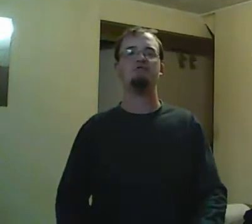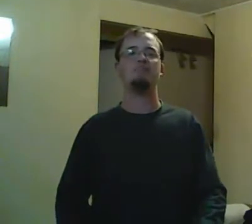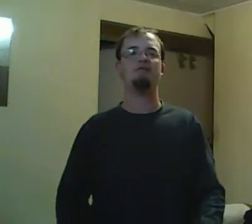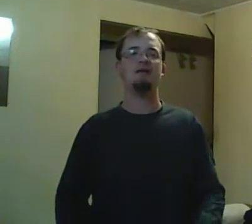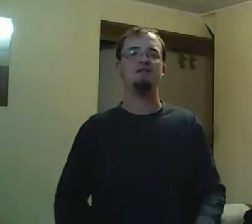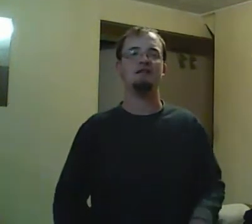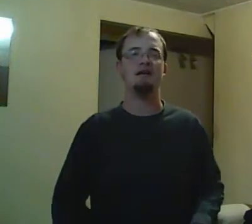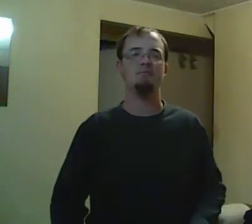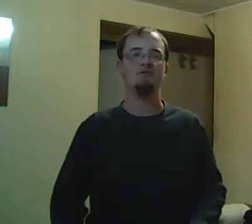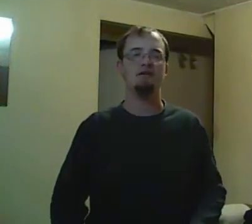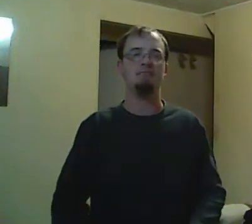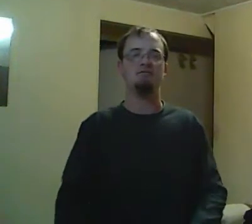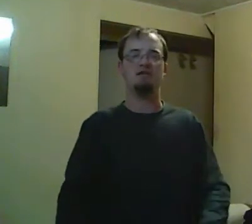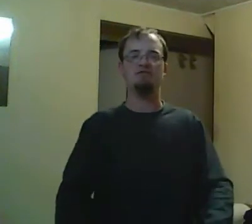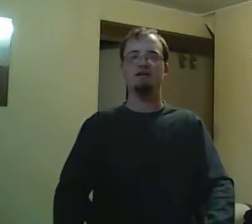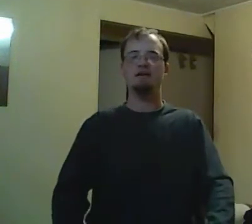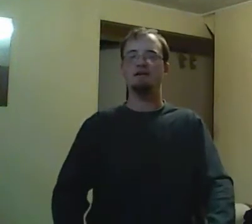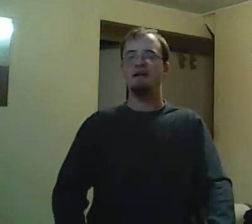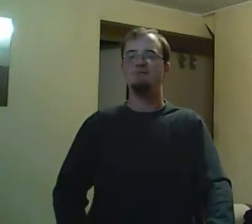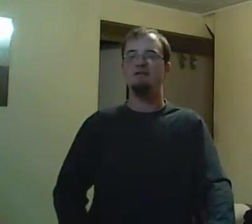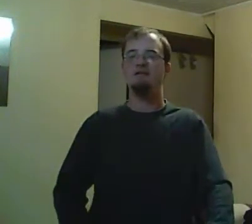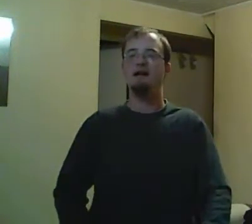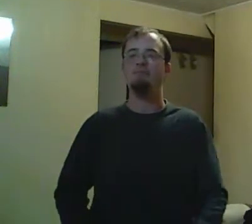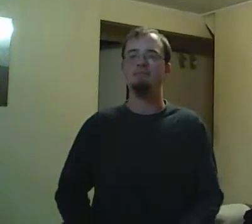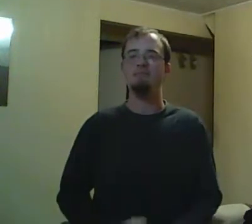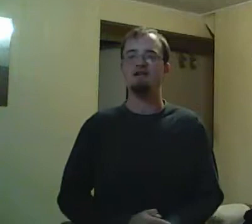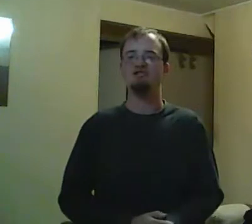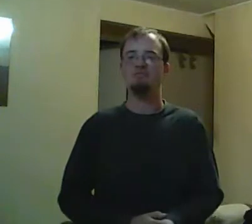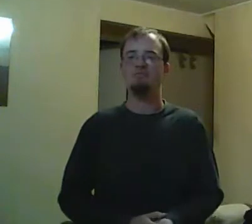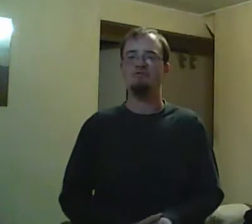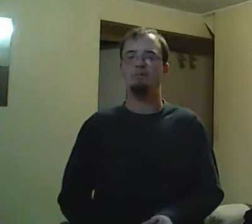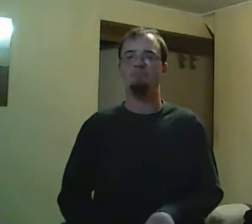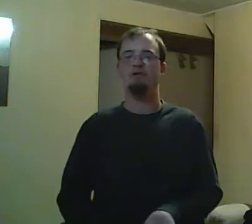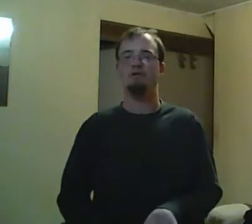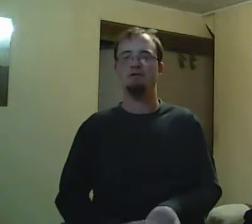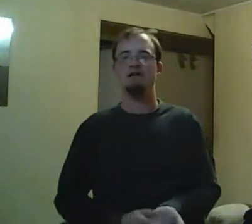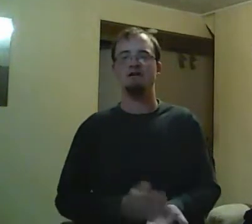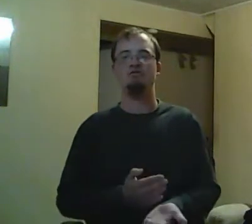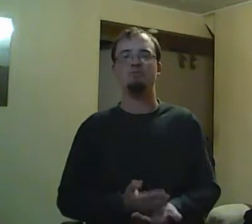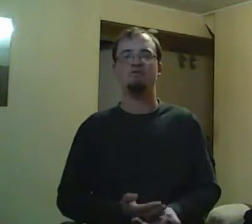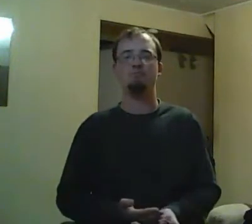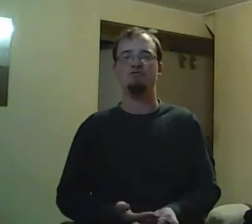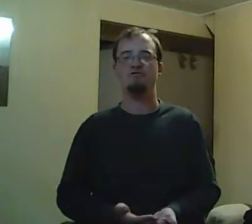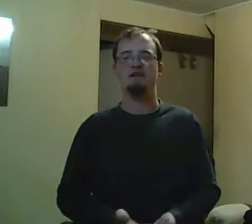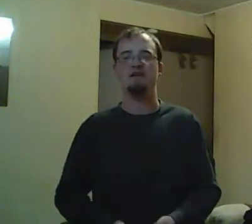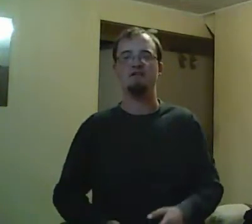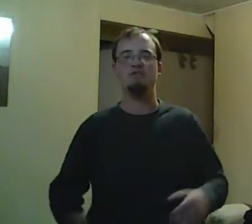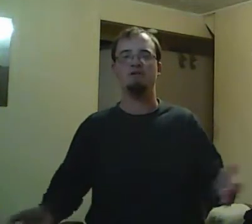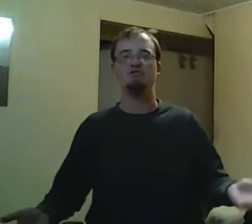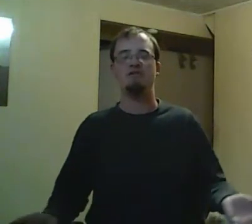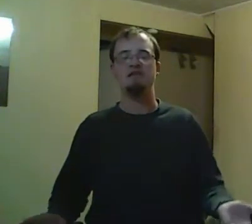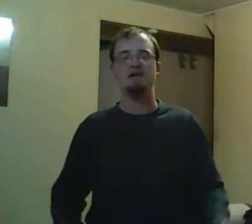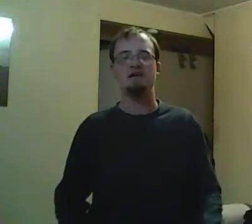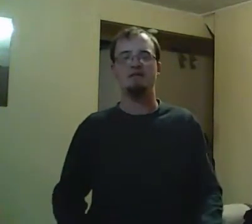you know, he went back to school with vengeance on his mind and nearly killed Emma and all that.